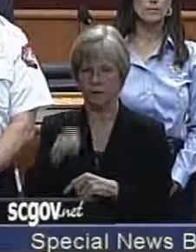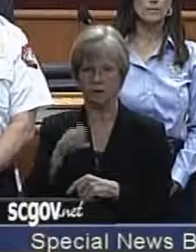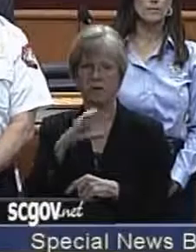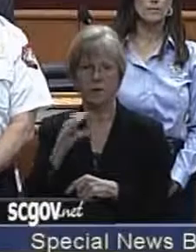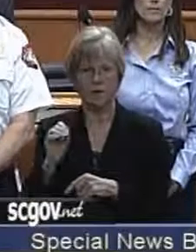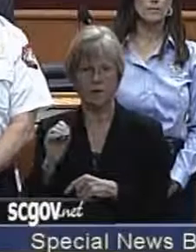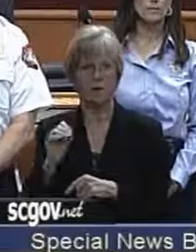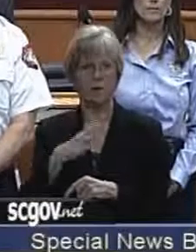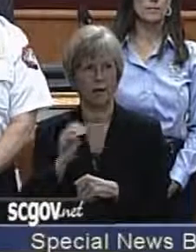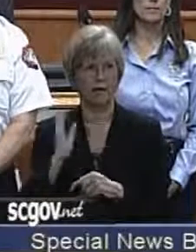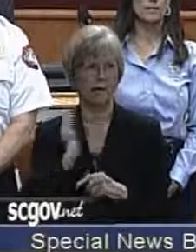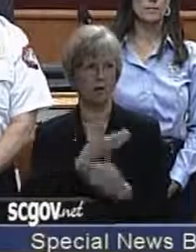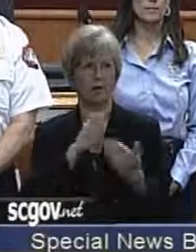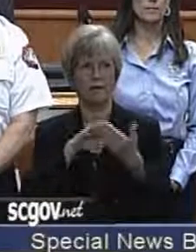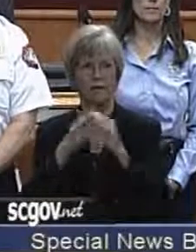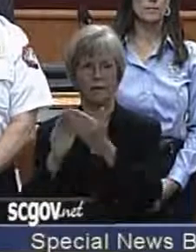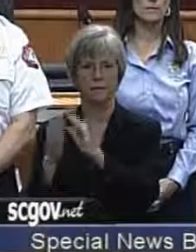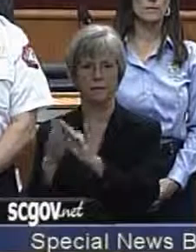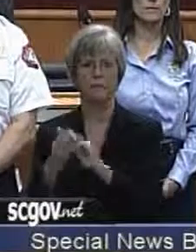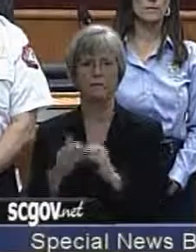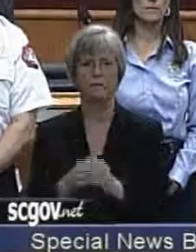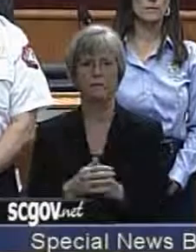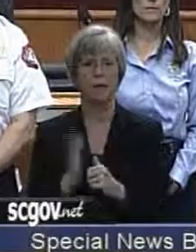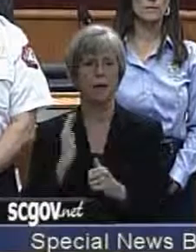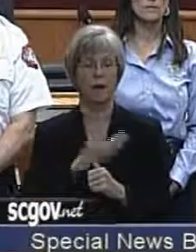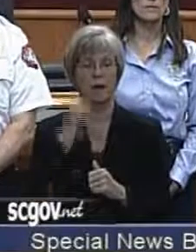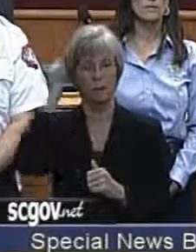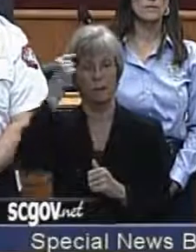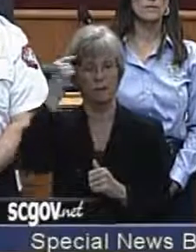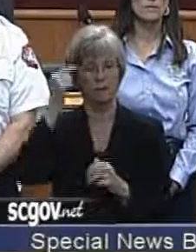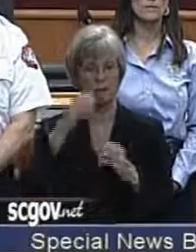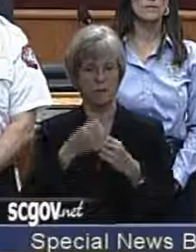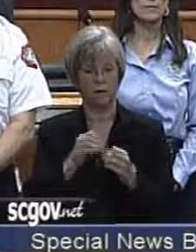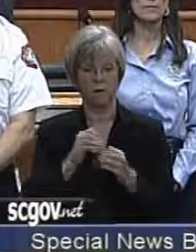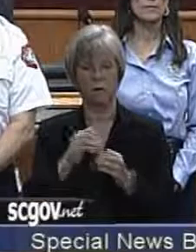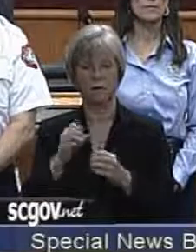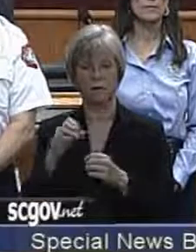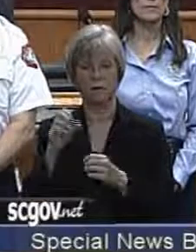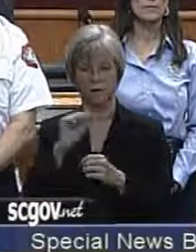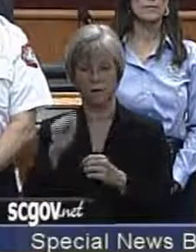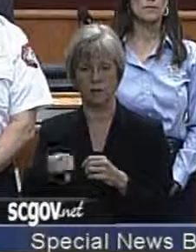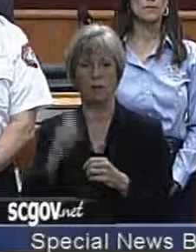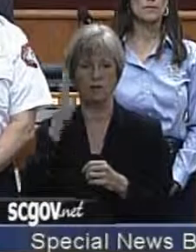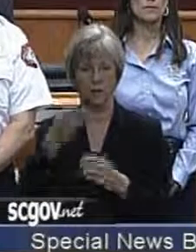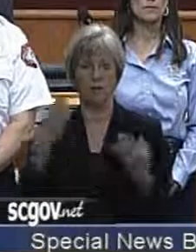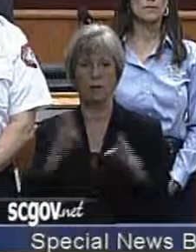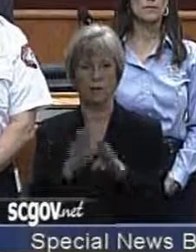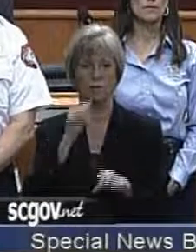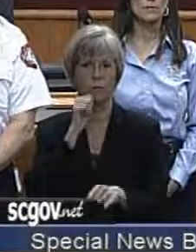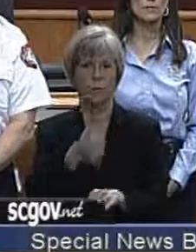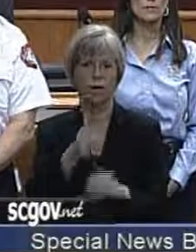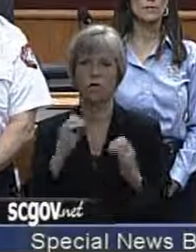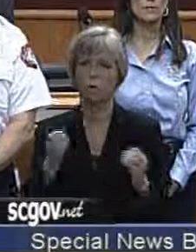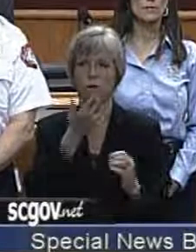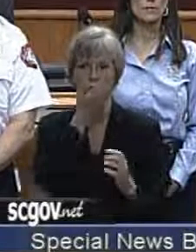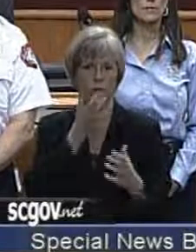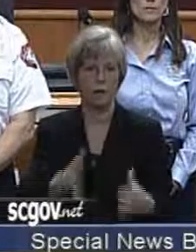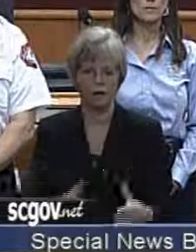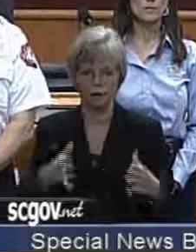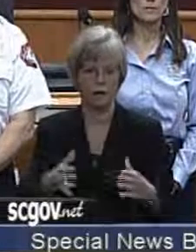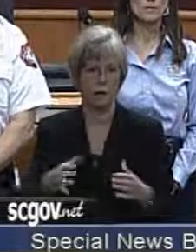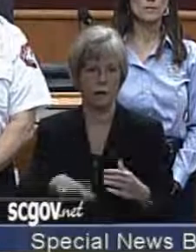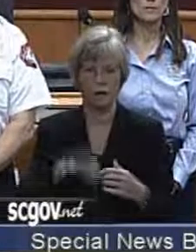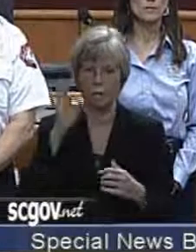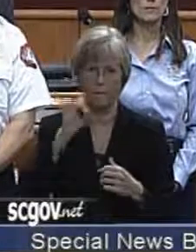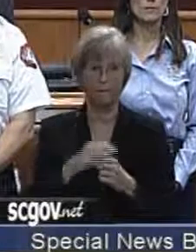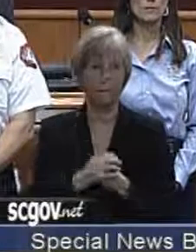County and through our municipalities. Our government offices in the city of Sarasota will be closed tomorrow. There will be no trash pickup. We've asked